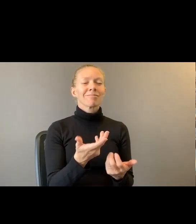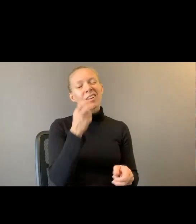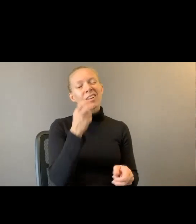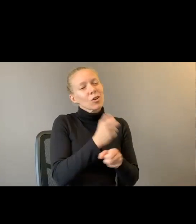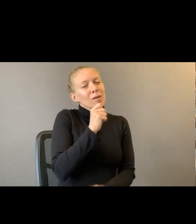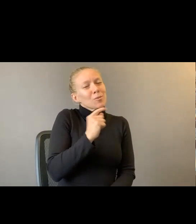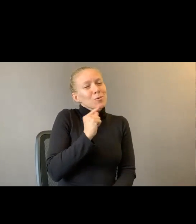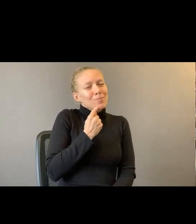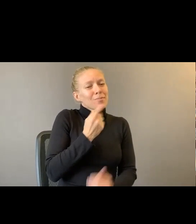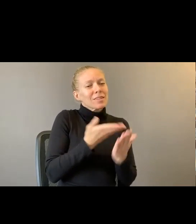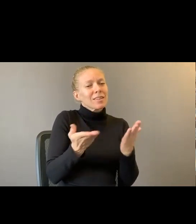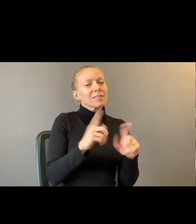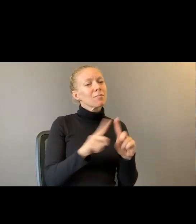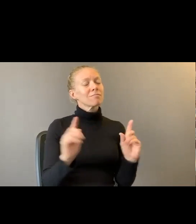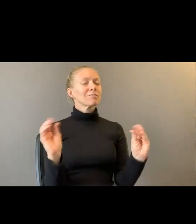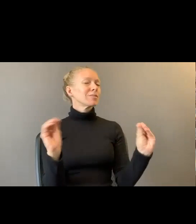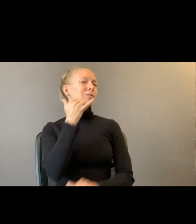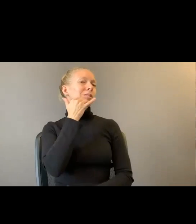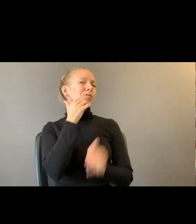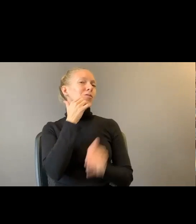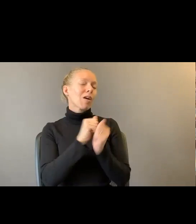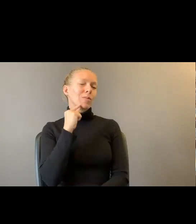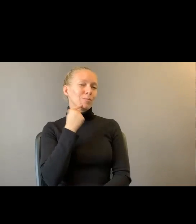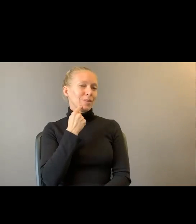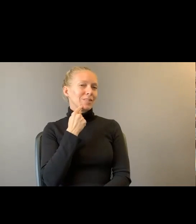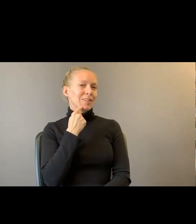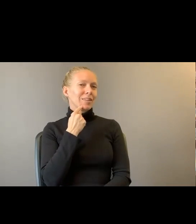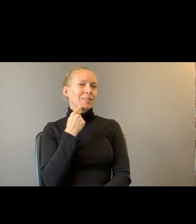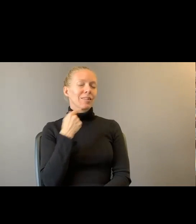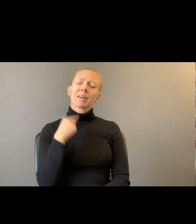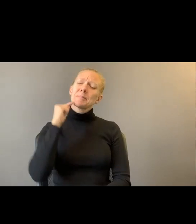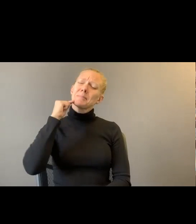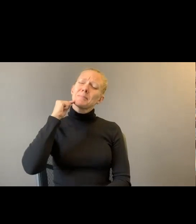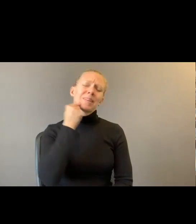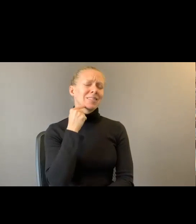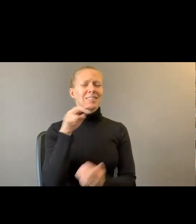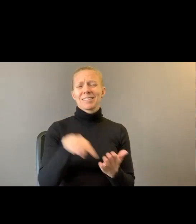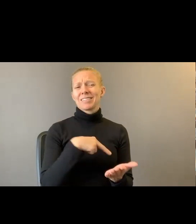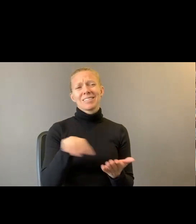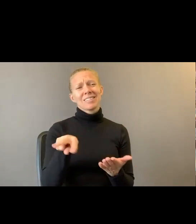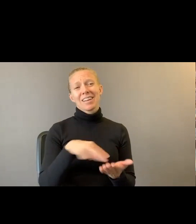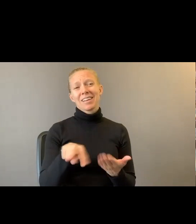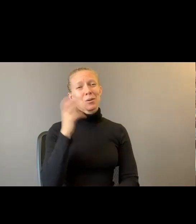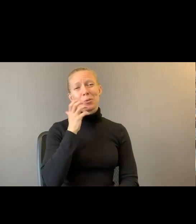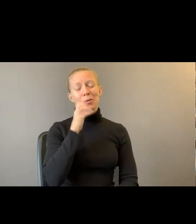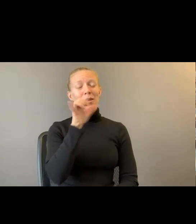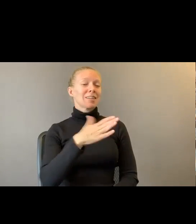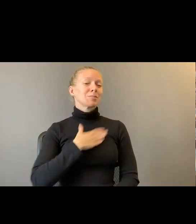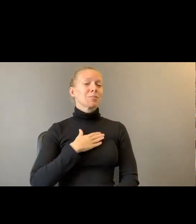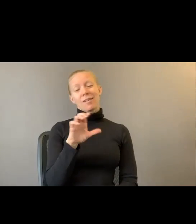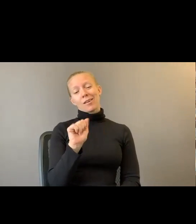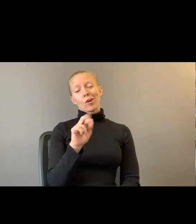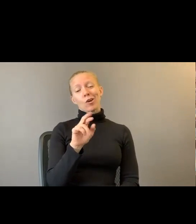make sure we don't take for granted when we get back to it. So I miss dance floors terribly. That is my cardio. don't go to gyms.